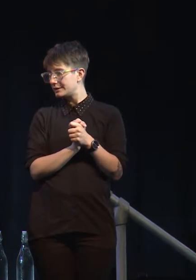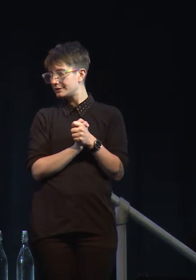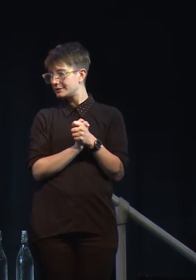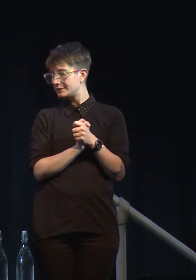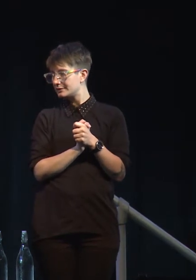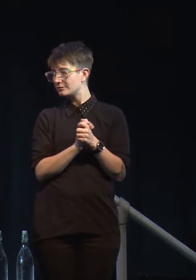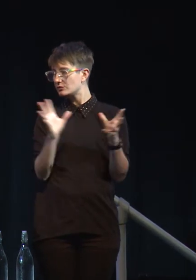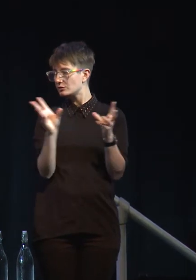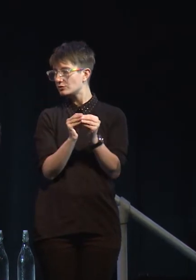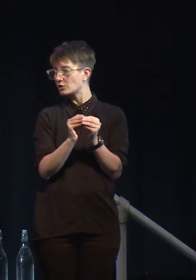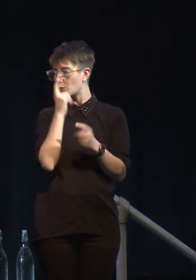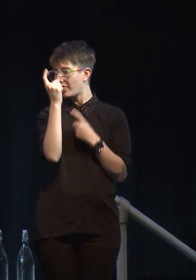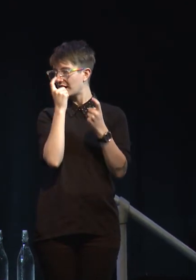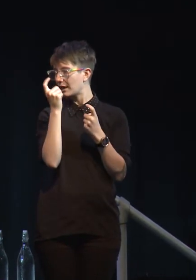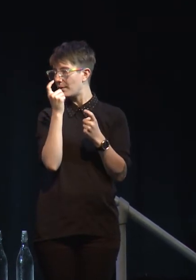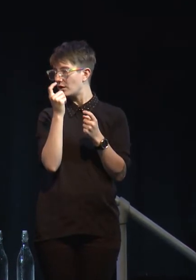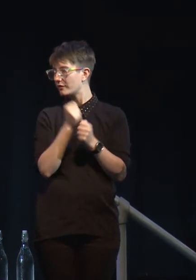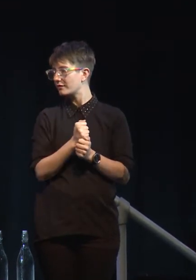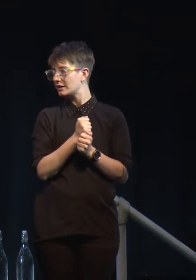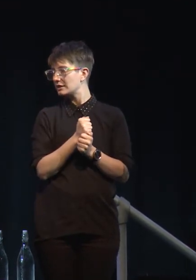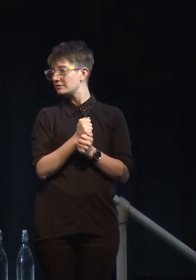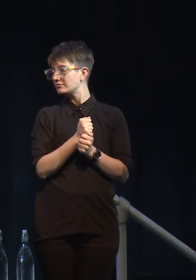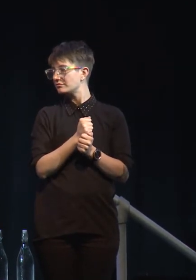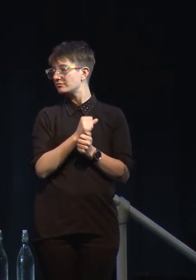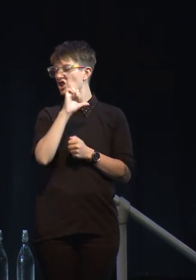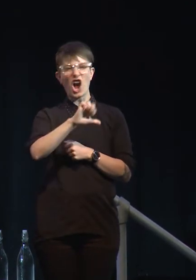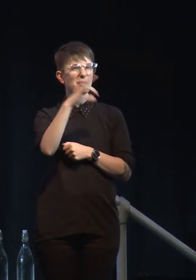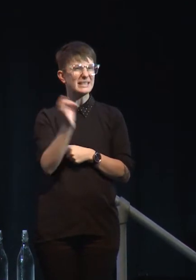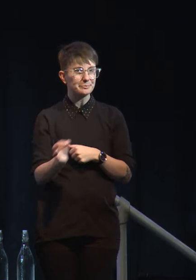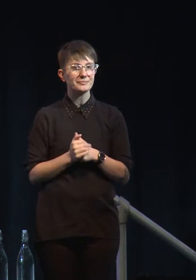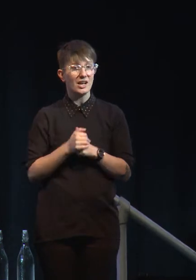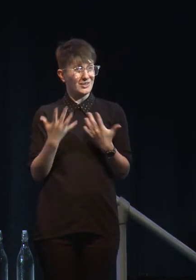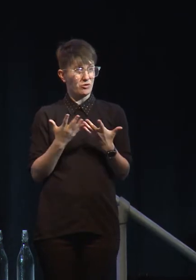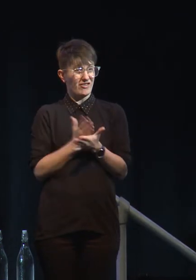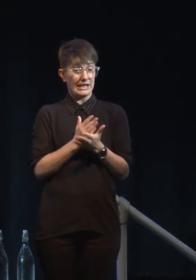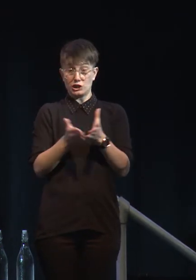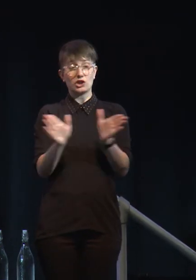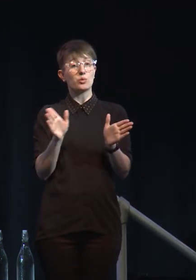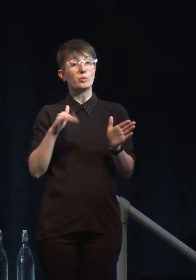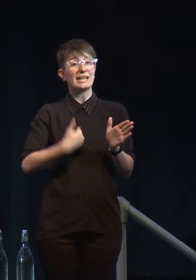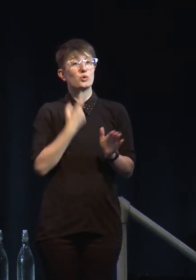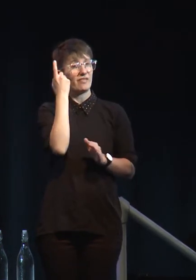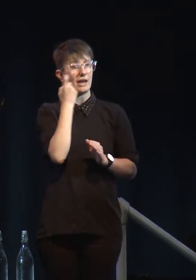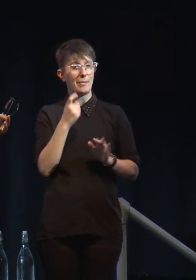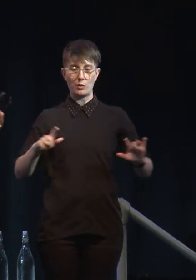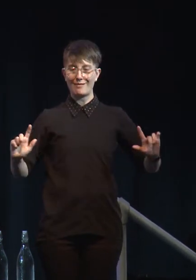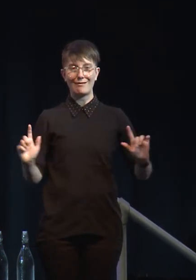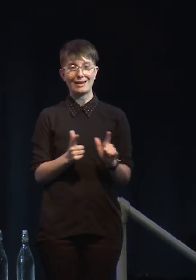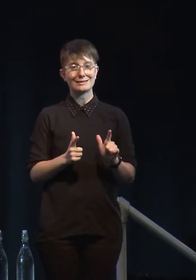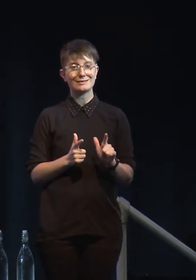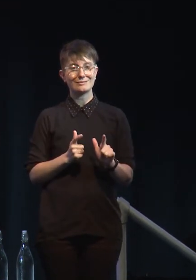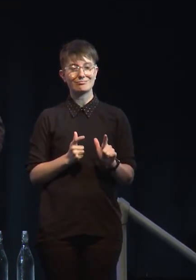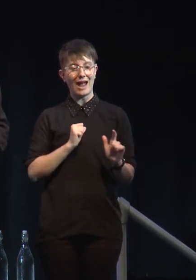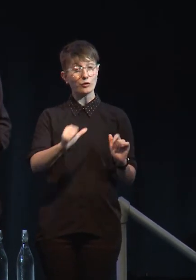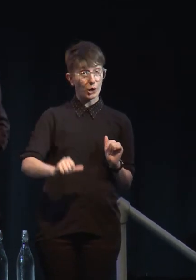unemotional terms, you know, less ag and certainly far less animal ag is the best